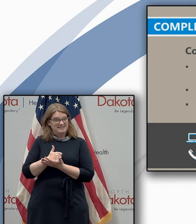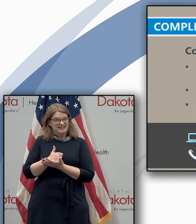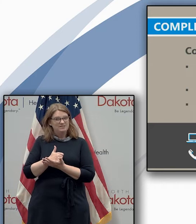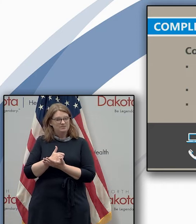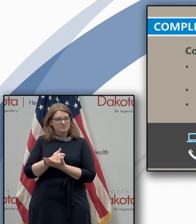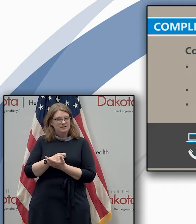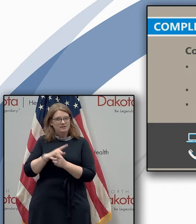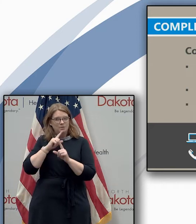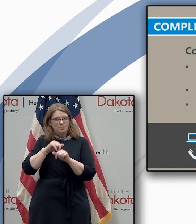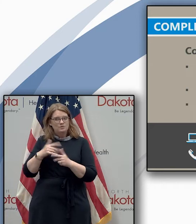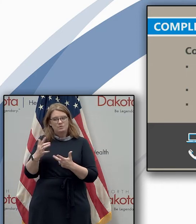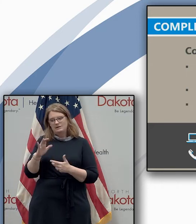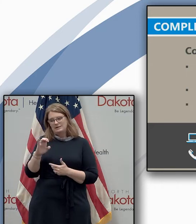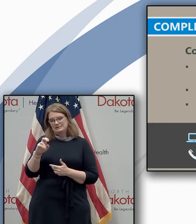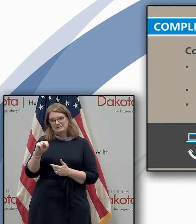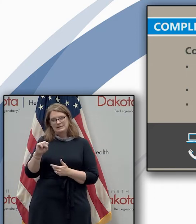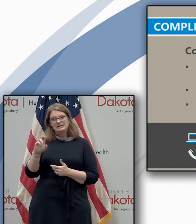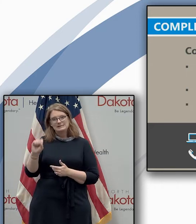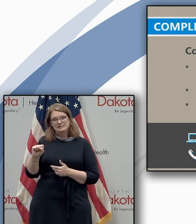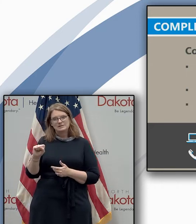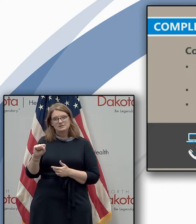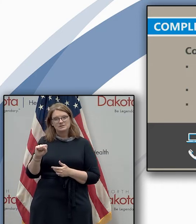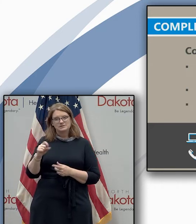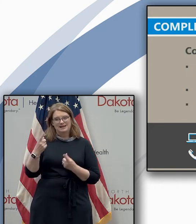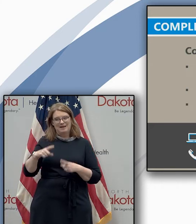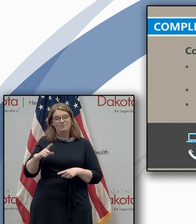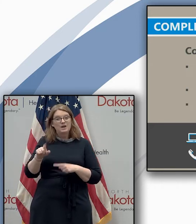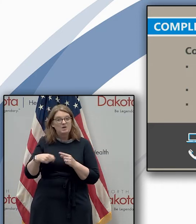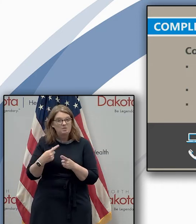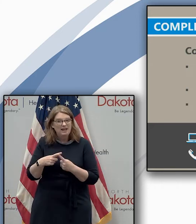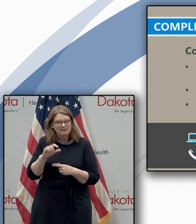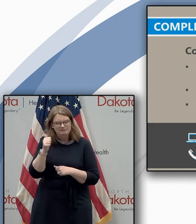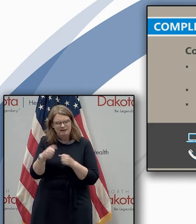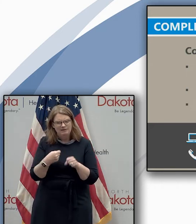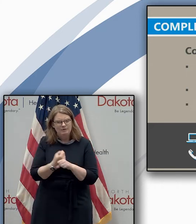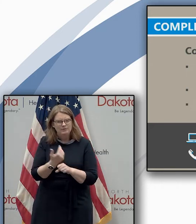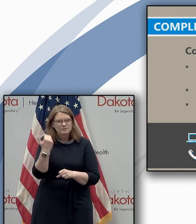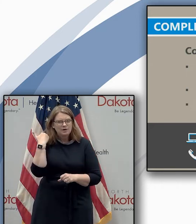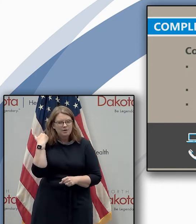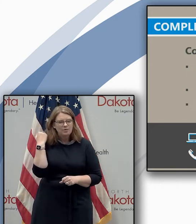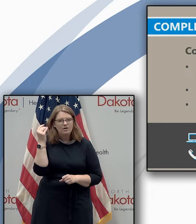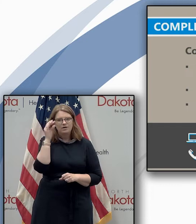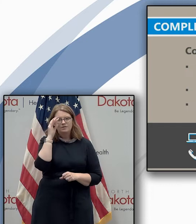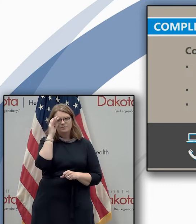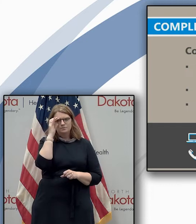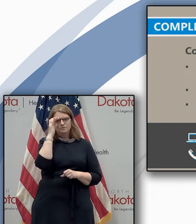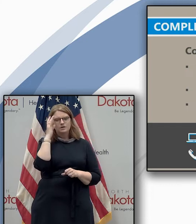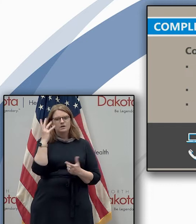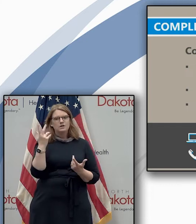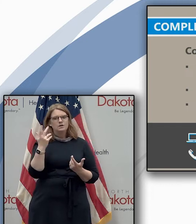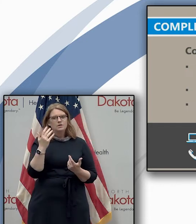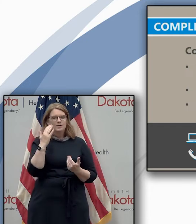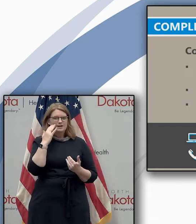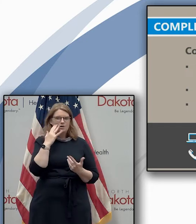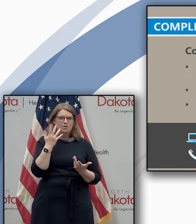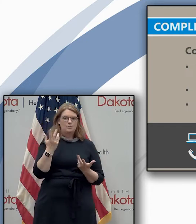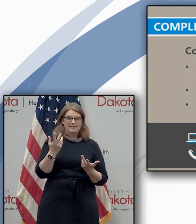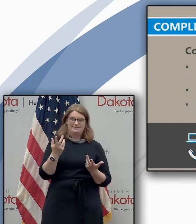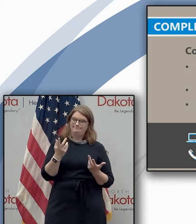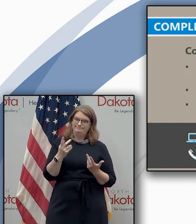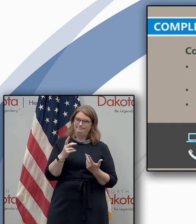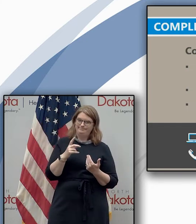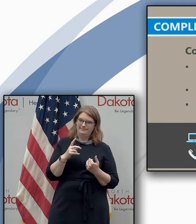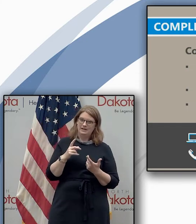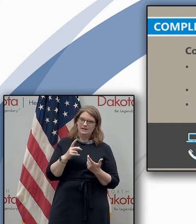a result of a census taken 10 years ago and again we know that we're under counting in that sense because